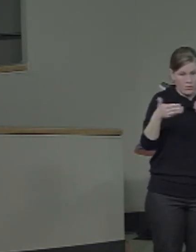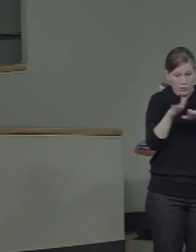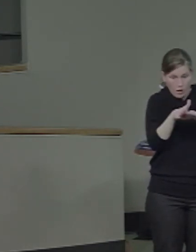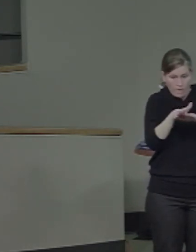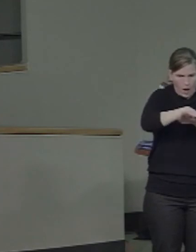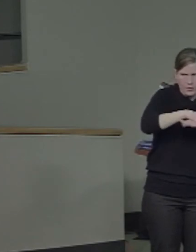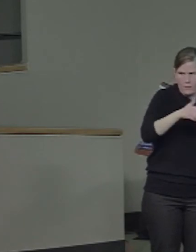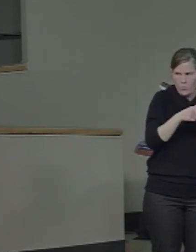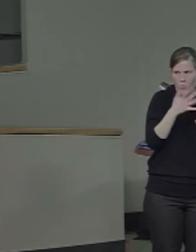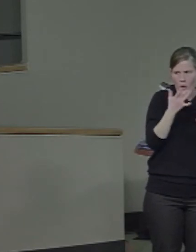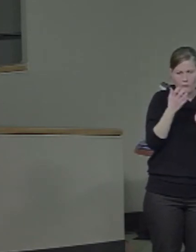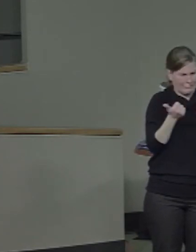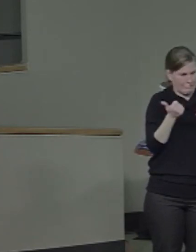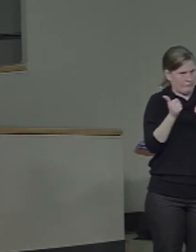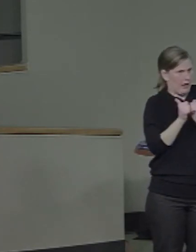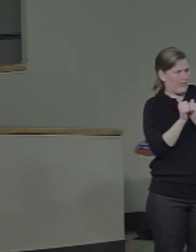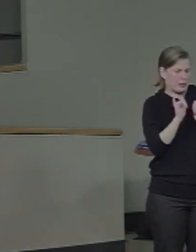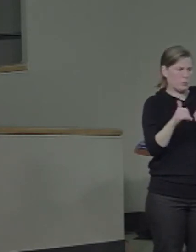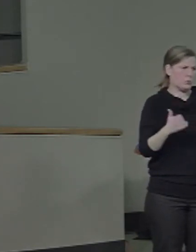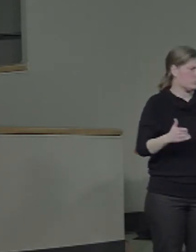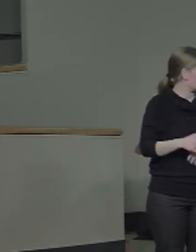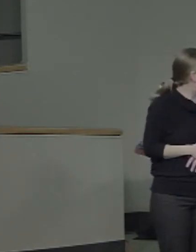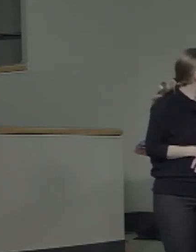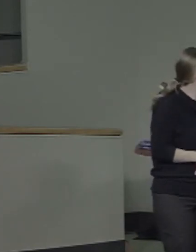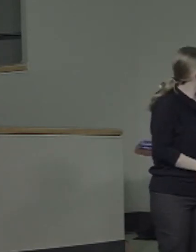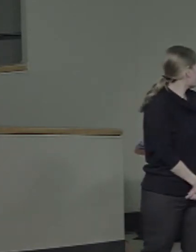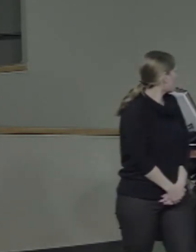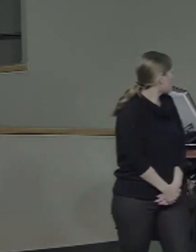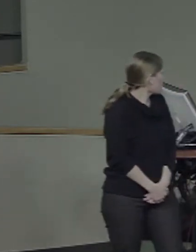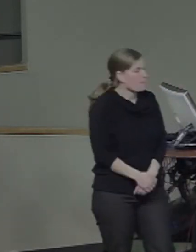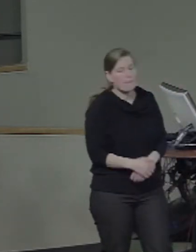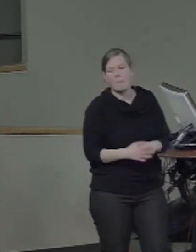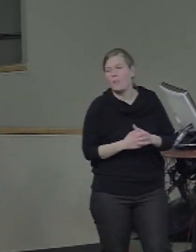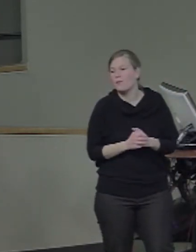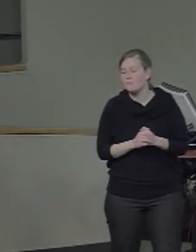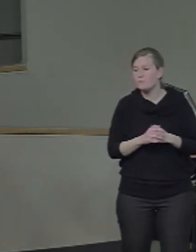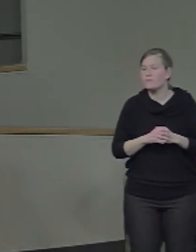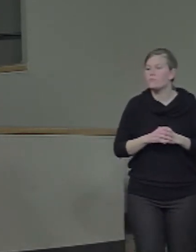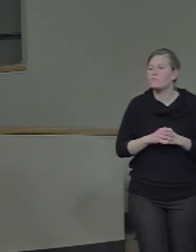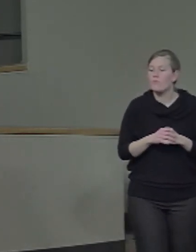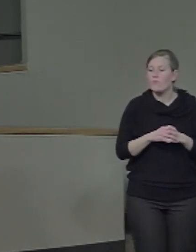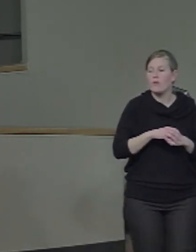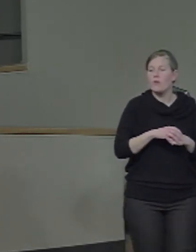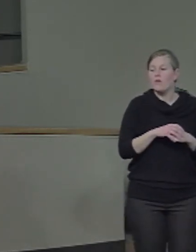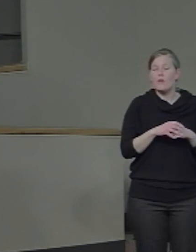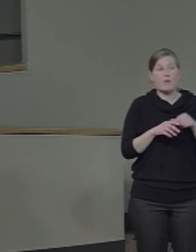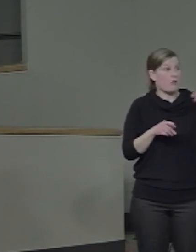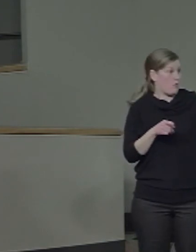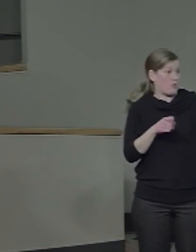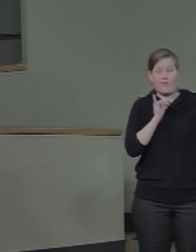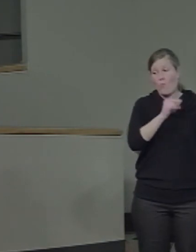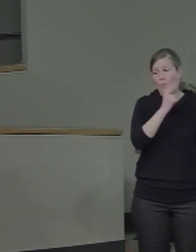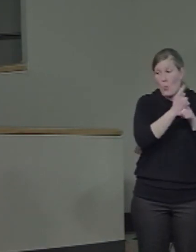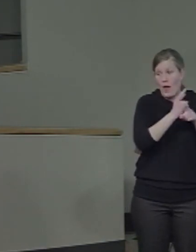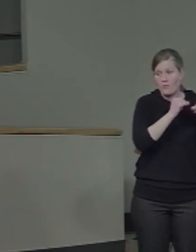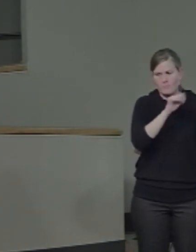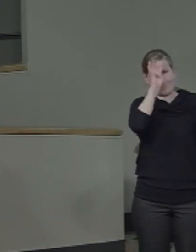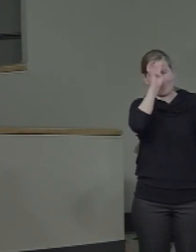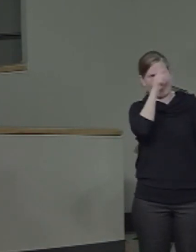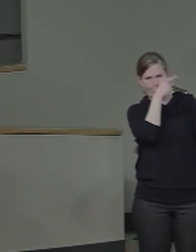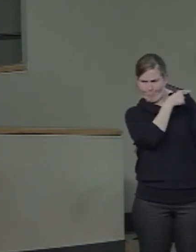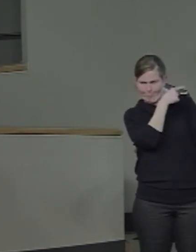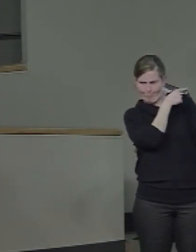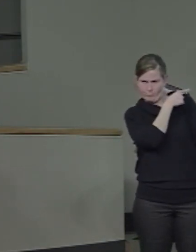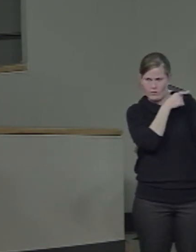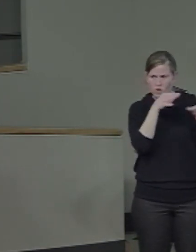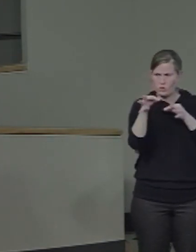the kind of visual description you would want to give a word is very different than what you would want to give a face. And so whatever